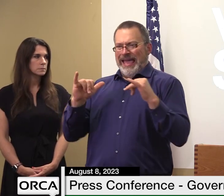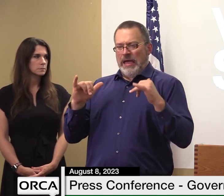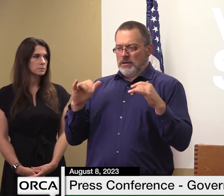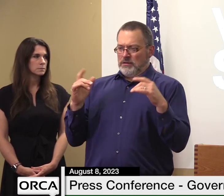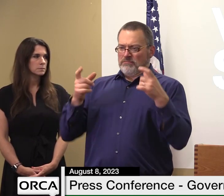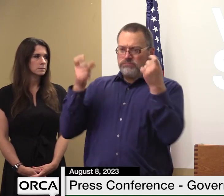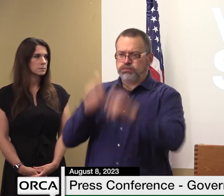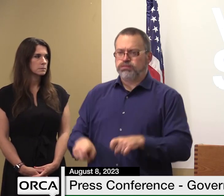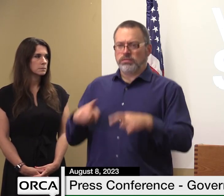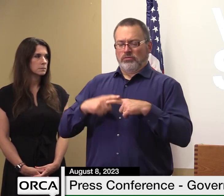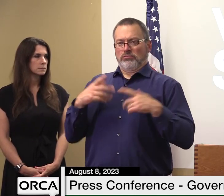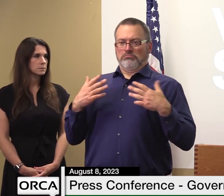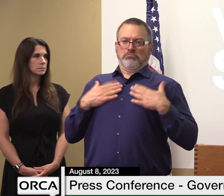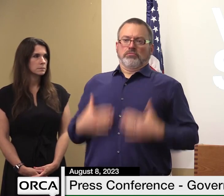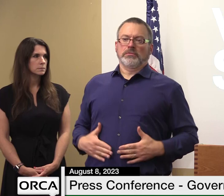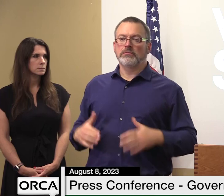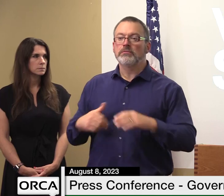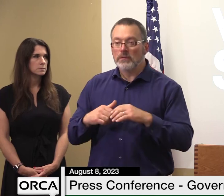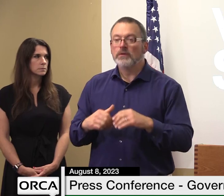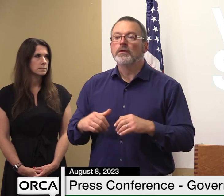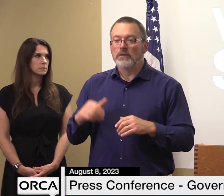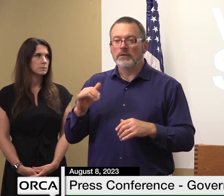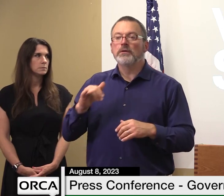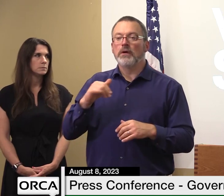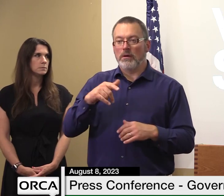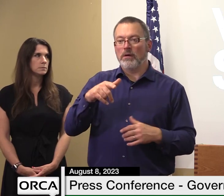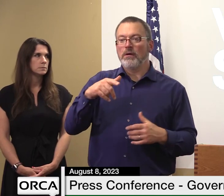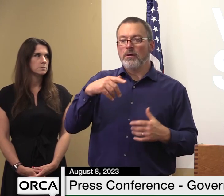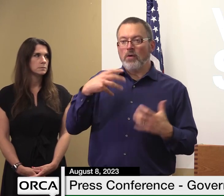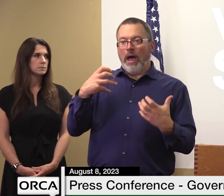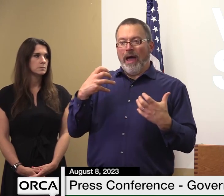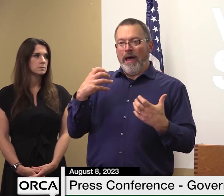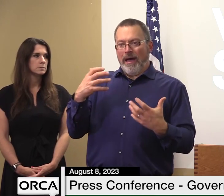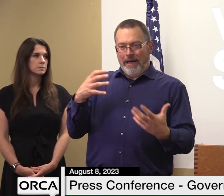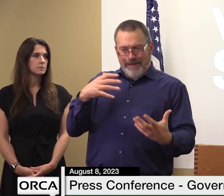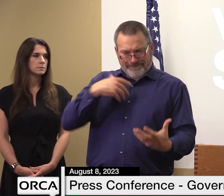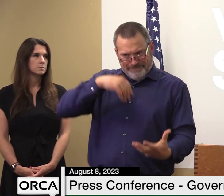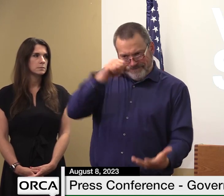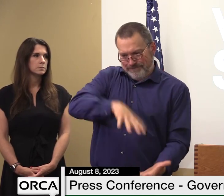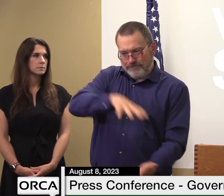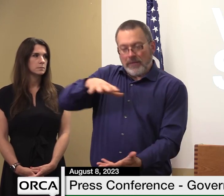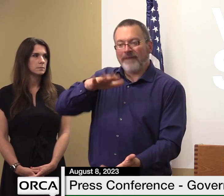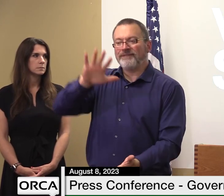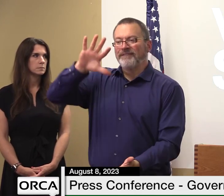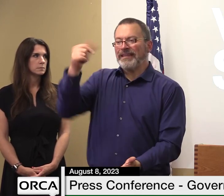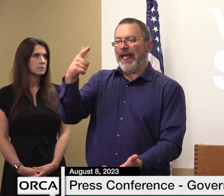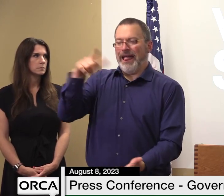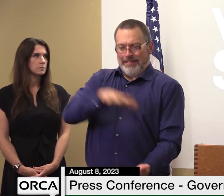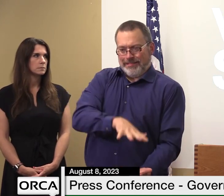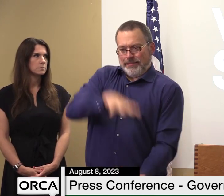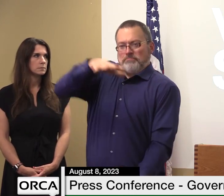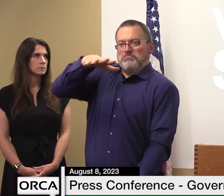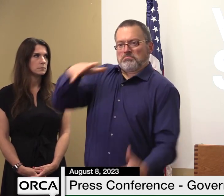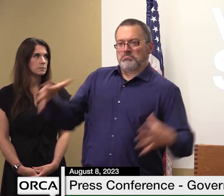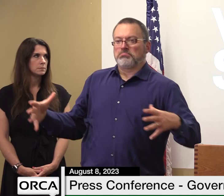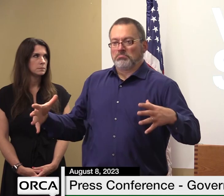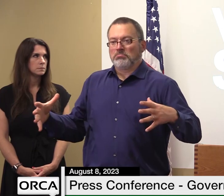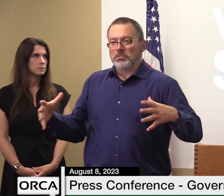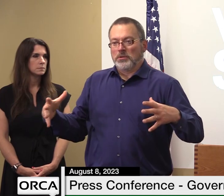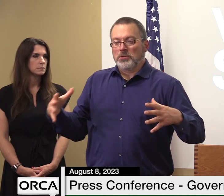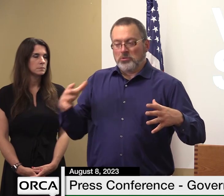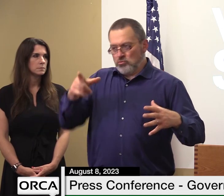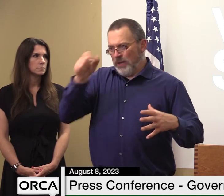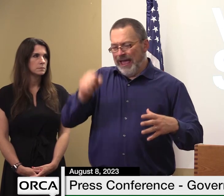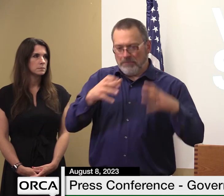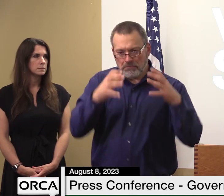material can bring up to 10 5 gallon containers of flood related hazardous materials to the state of vermont collection site in middlesex